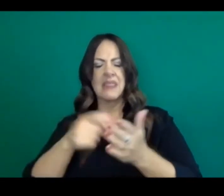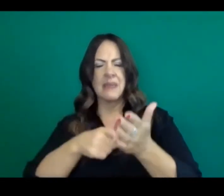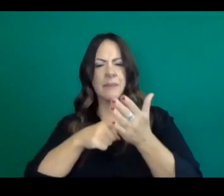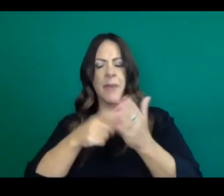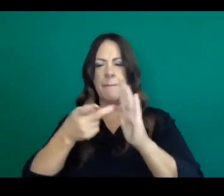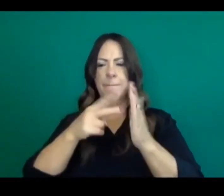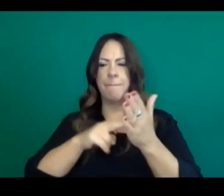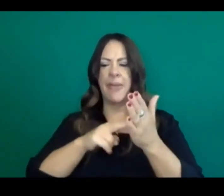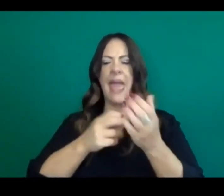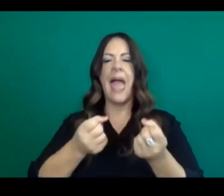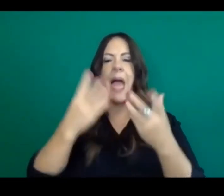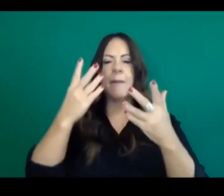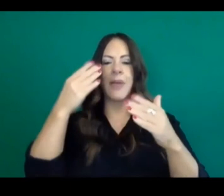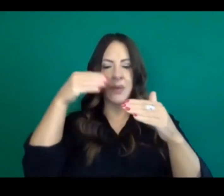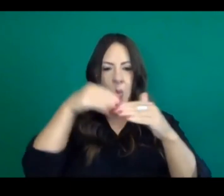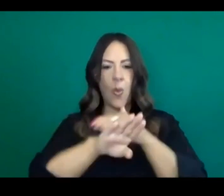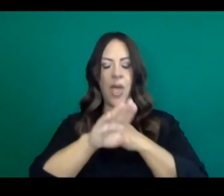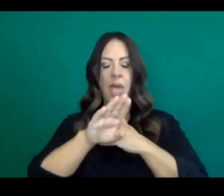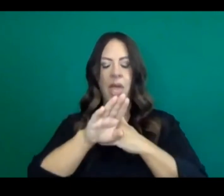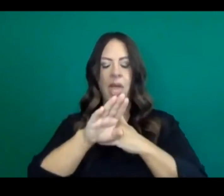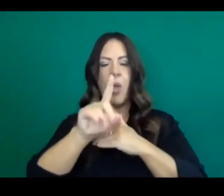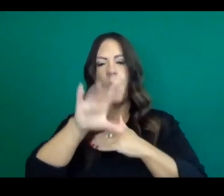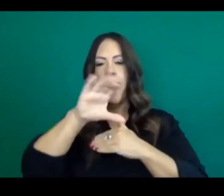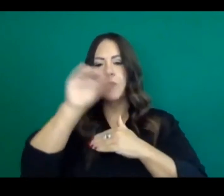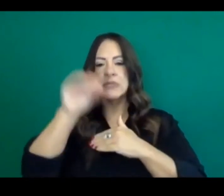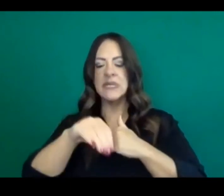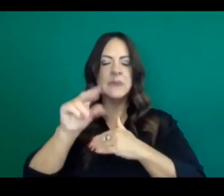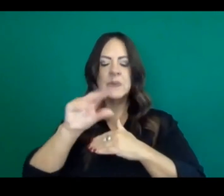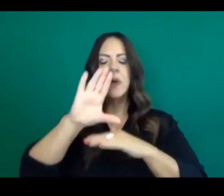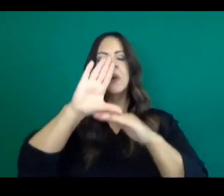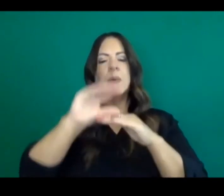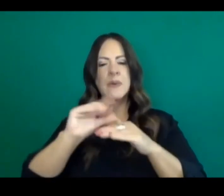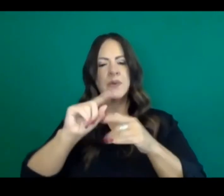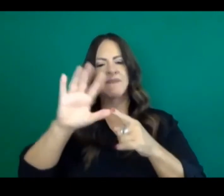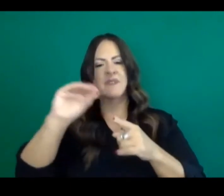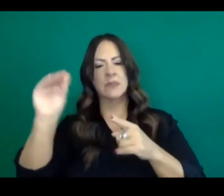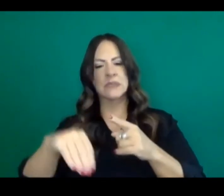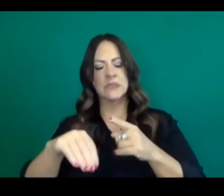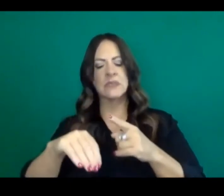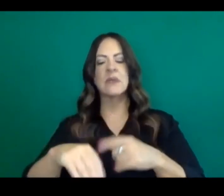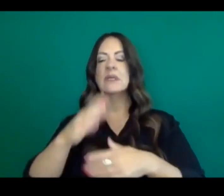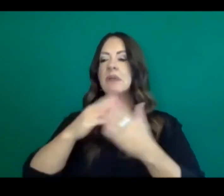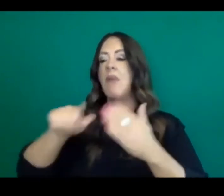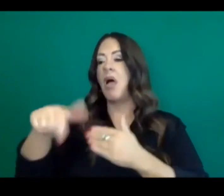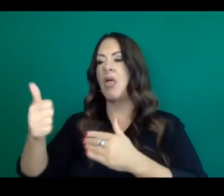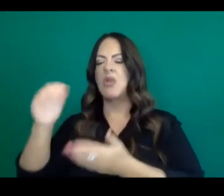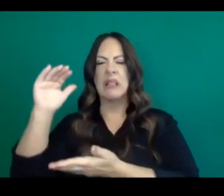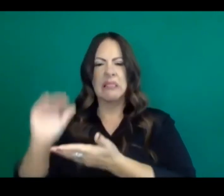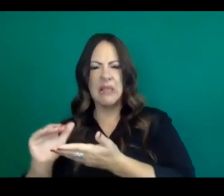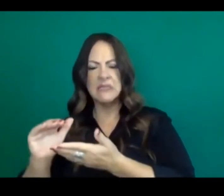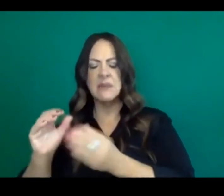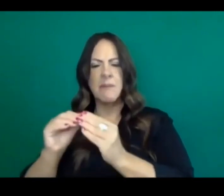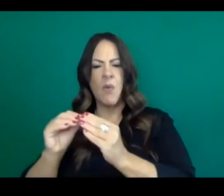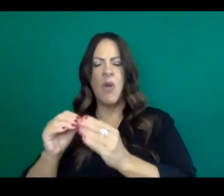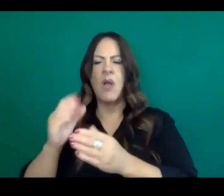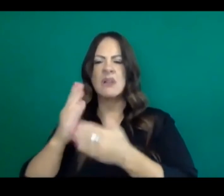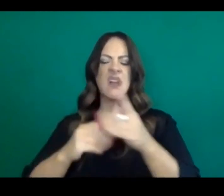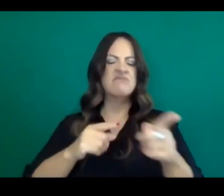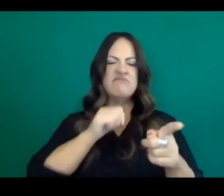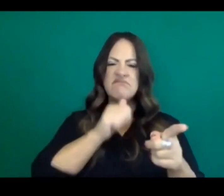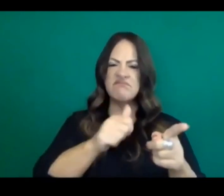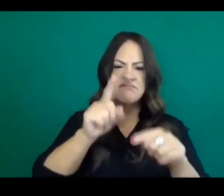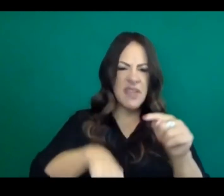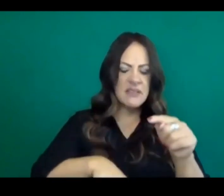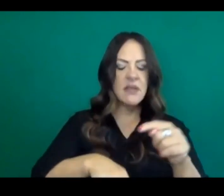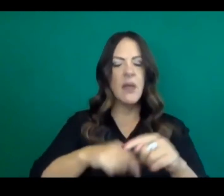grocery stores. We've seen some enforcing those capacity limits and others not. Can the state confirm that those are truly in